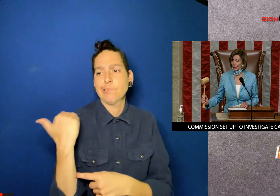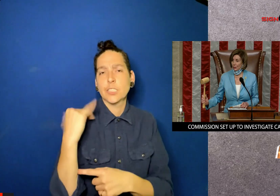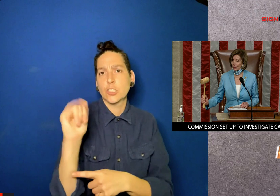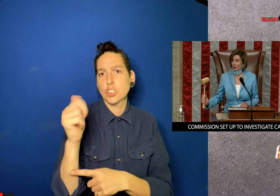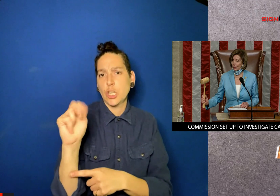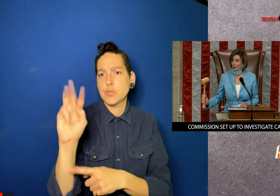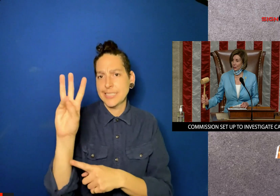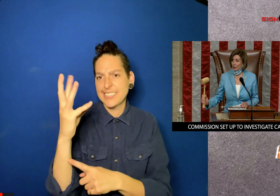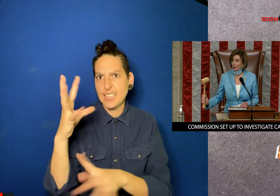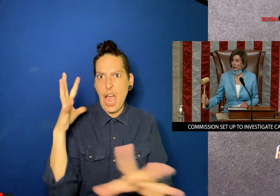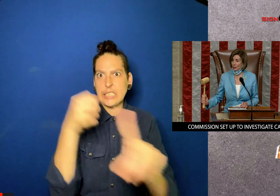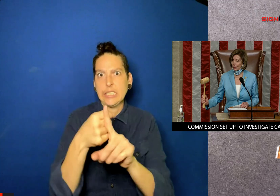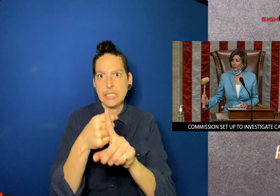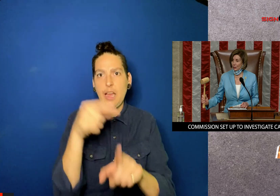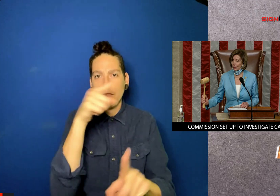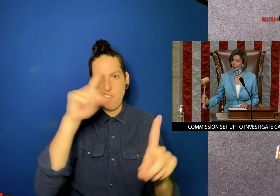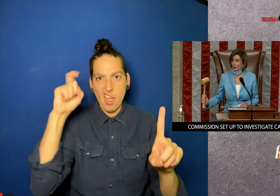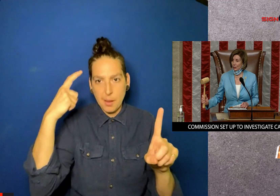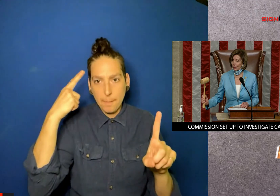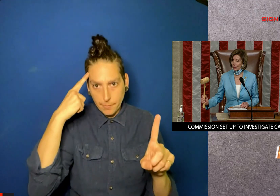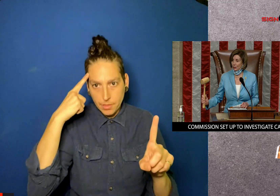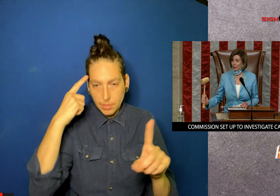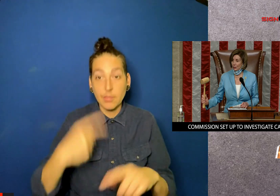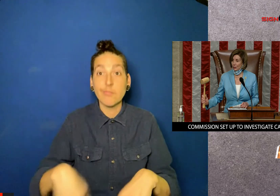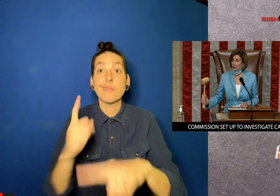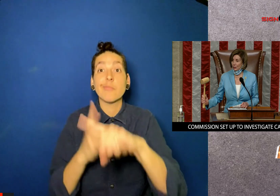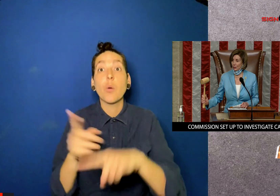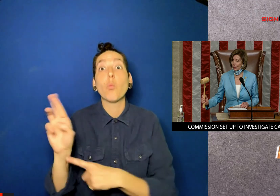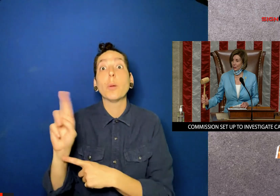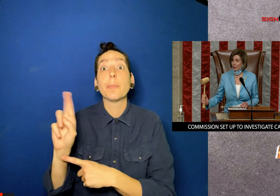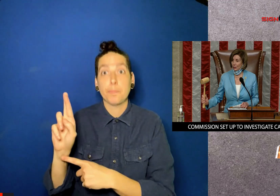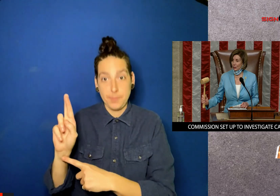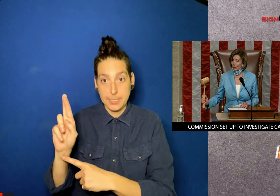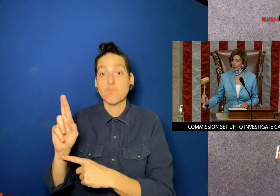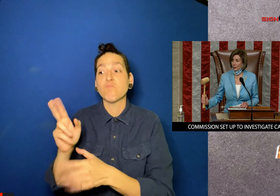to investigate the January 6th attack on the Capitol.